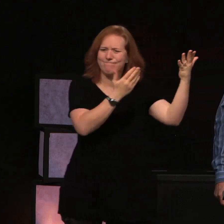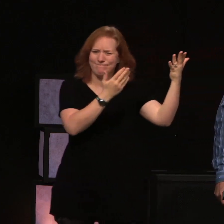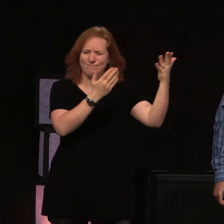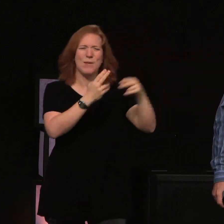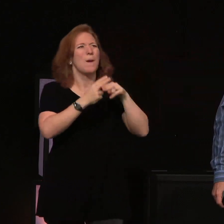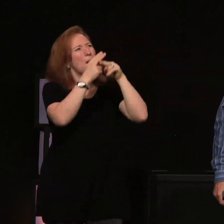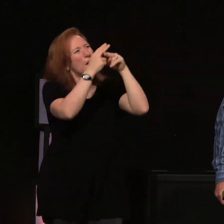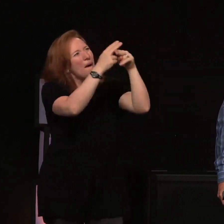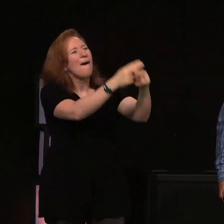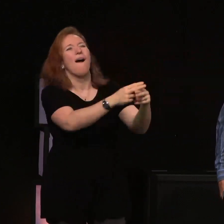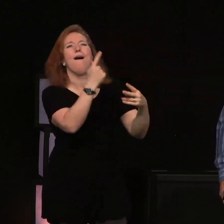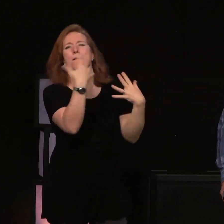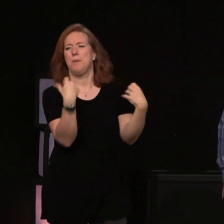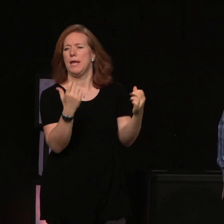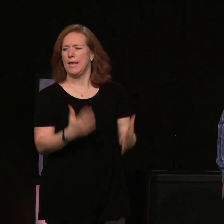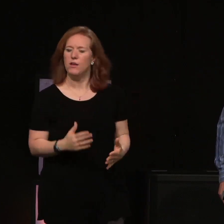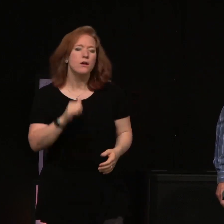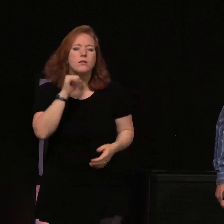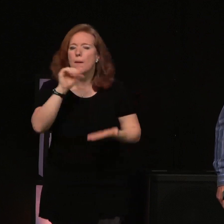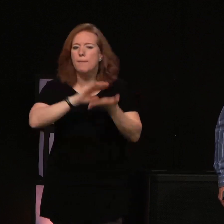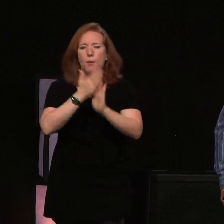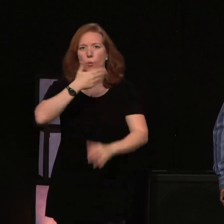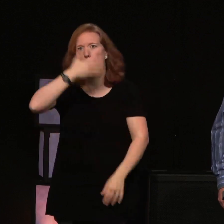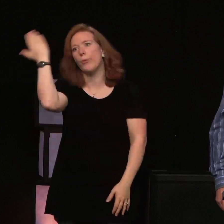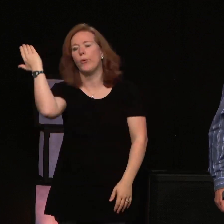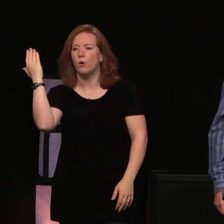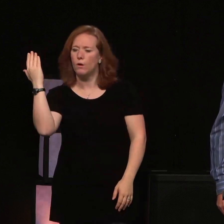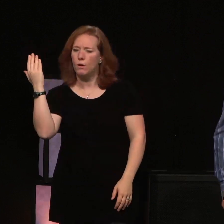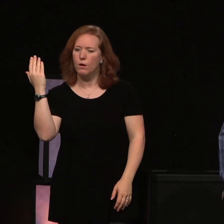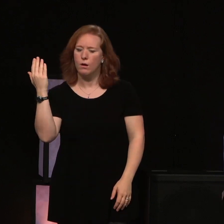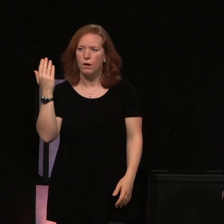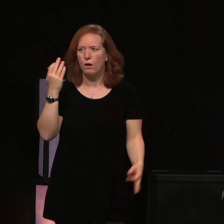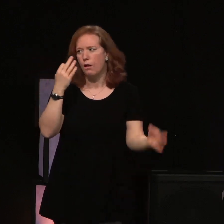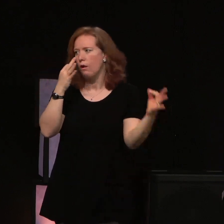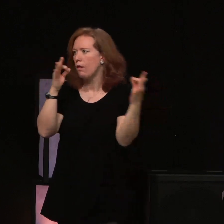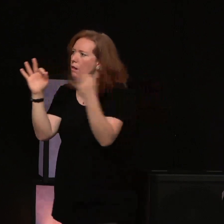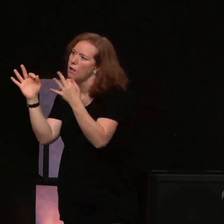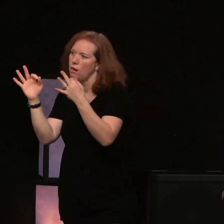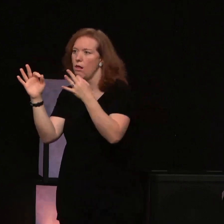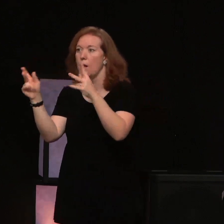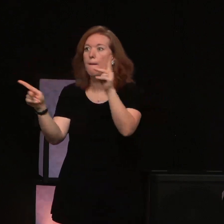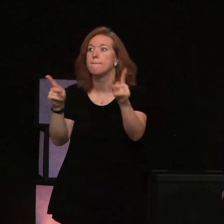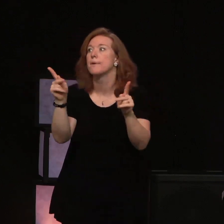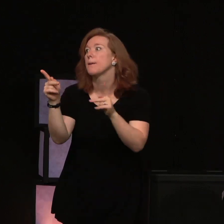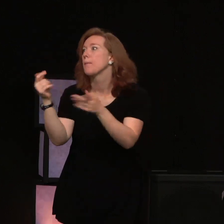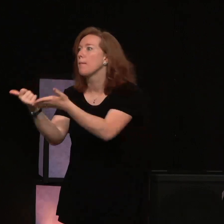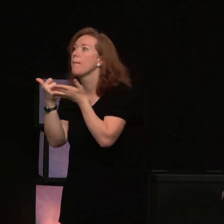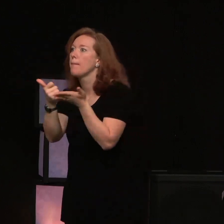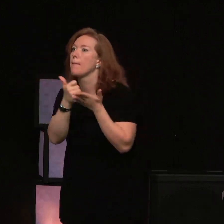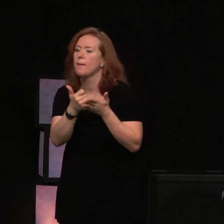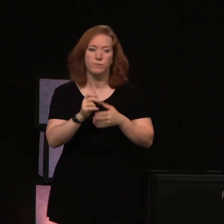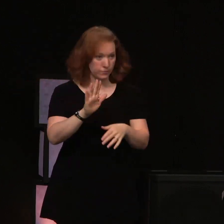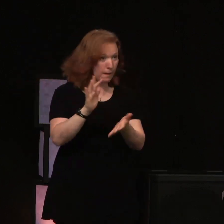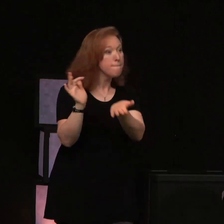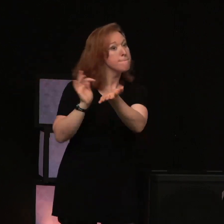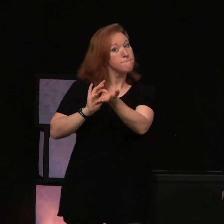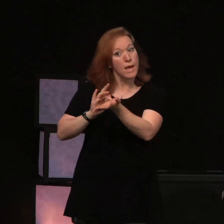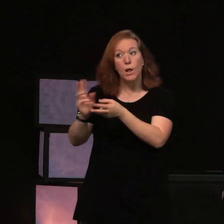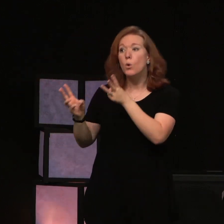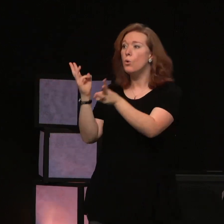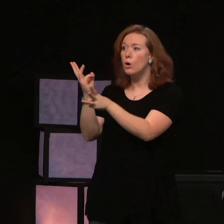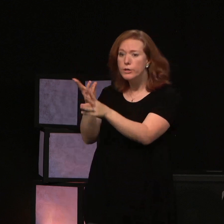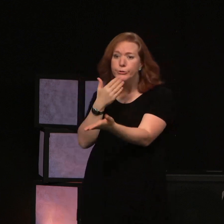Don't be blinded by man's accomplishments. Medical world is good.